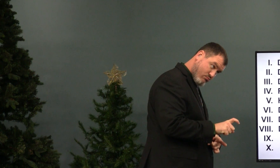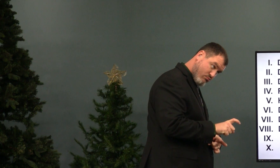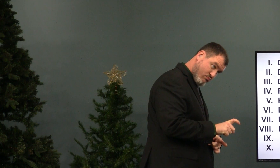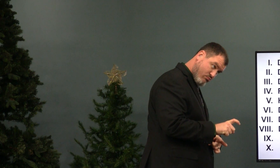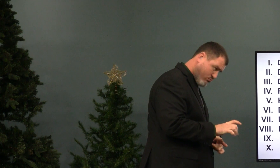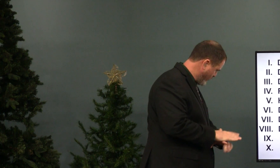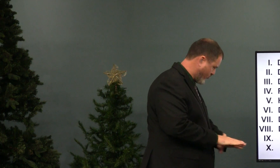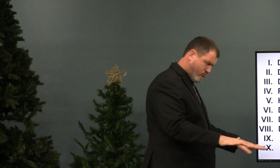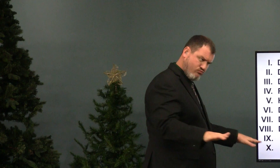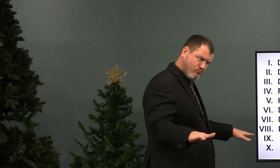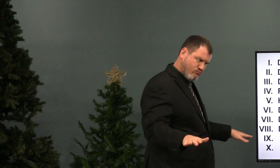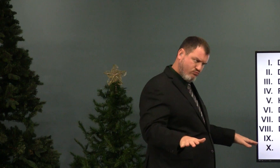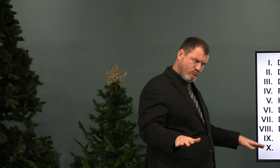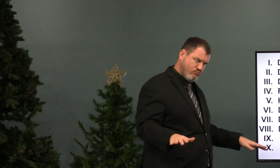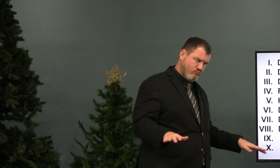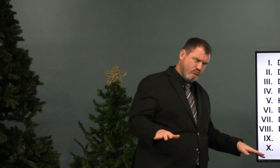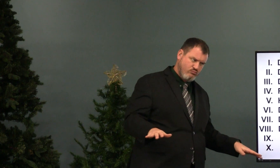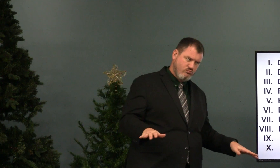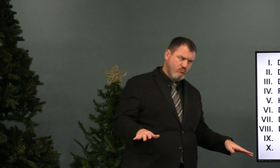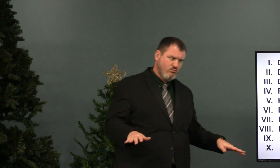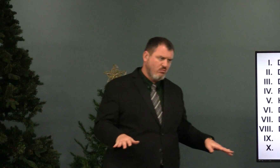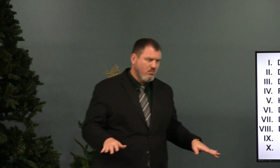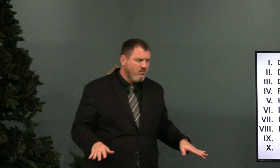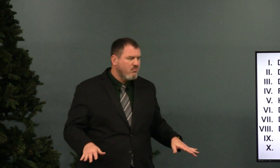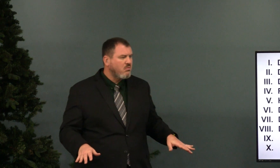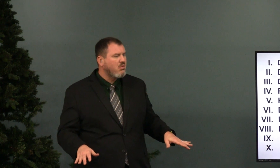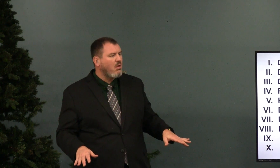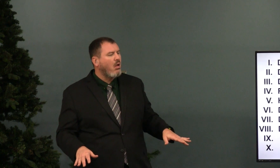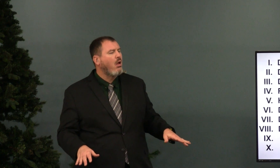Are you picking up things secretly and with nobody?